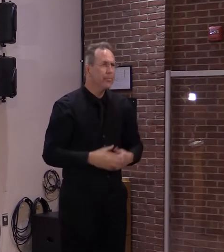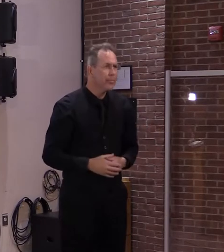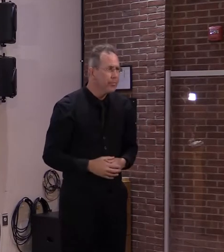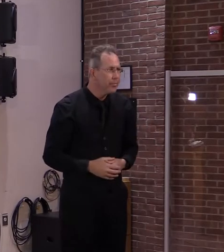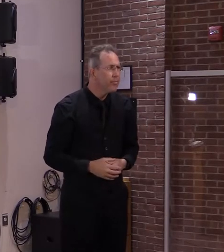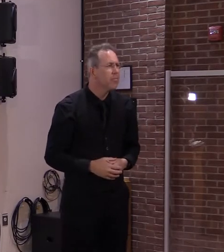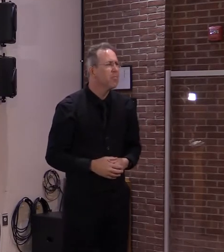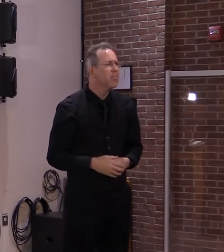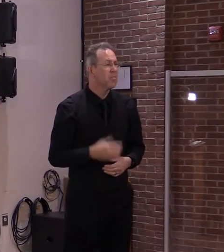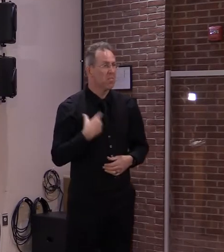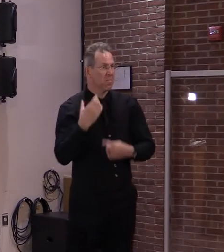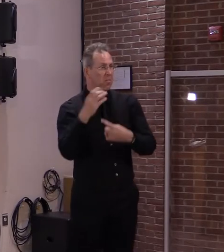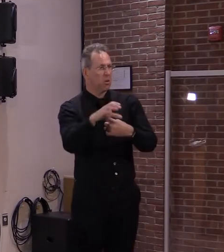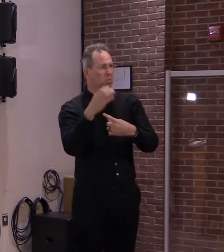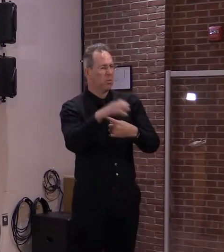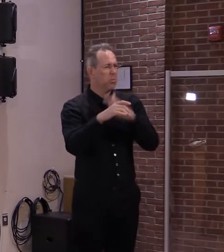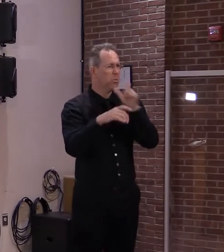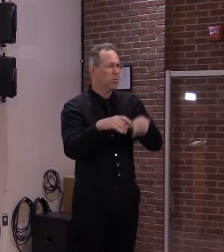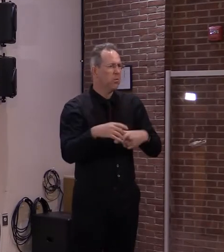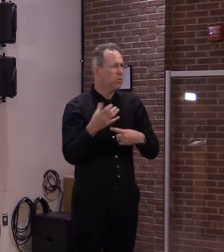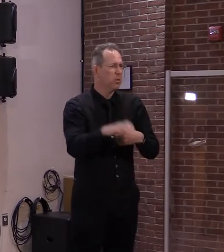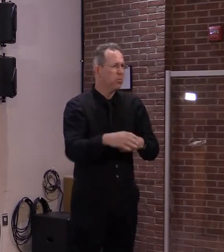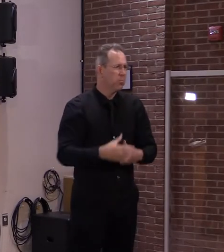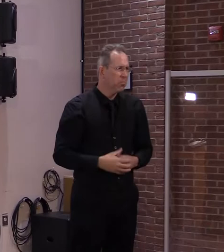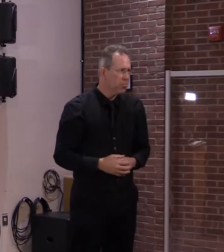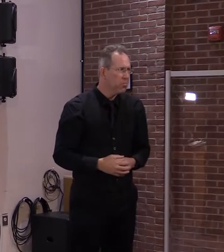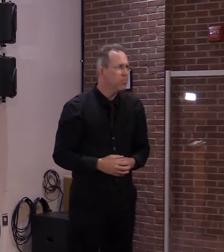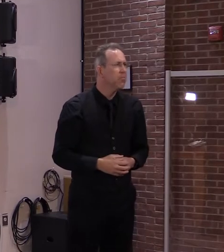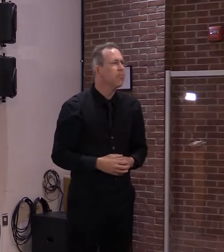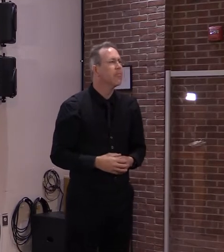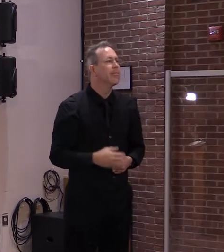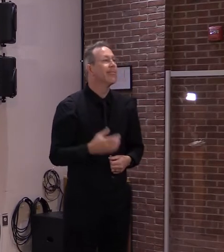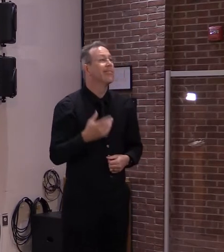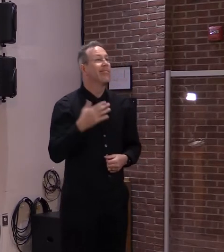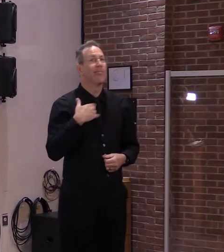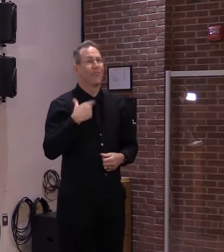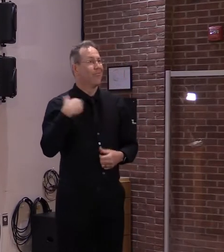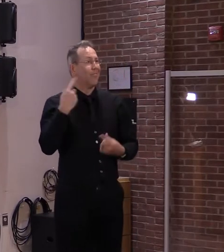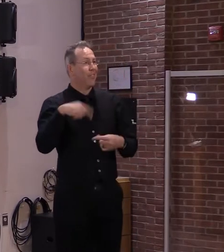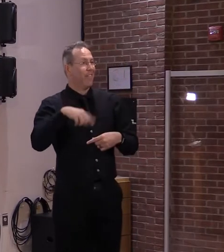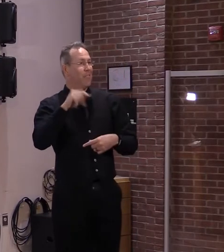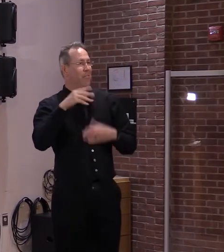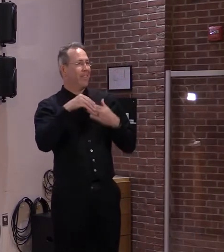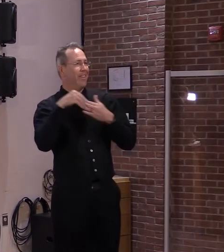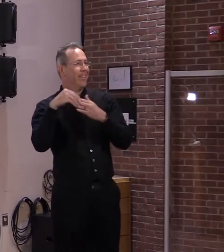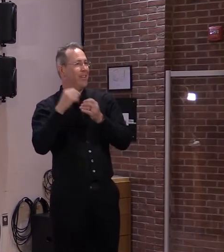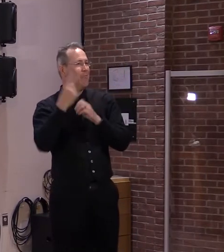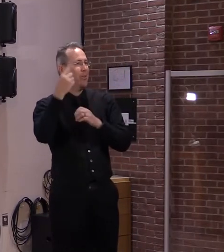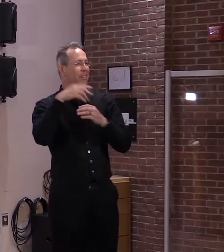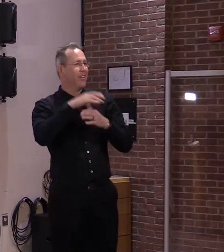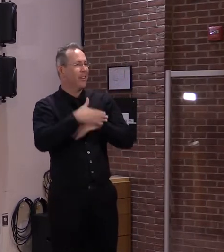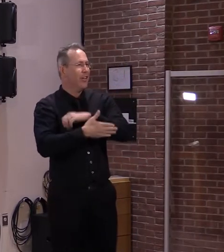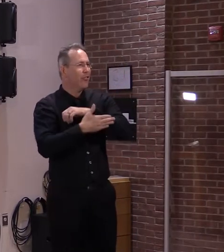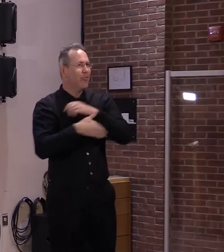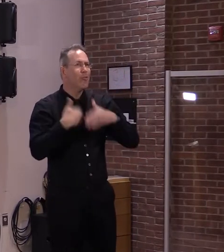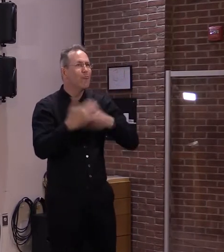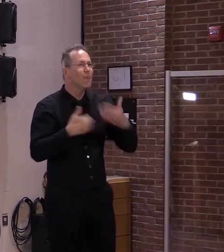country in success. And there are states that actually are far less successful that have not done so either.